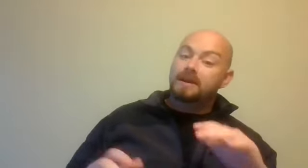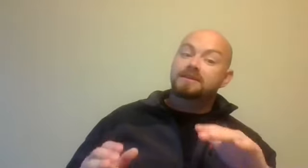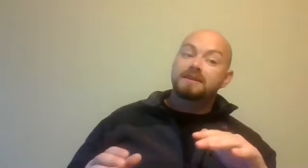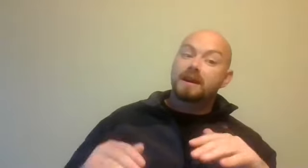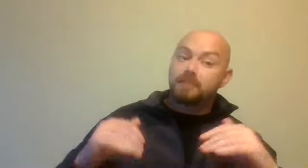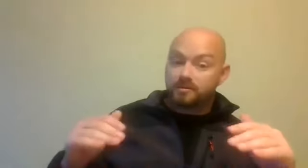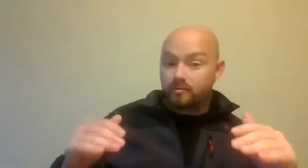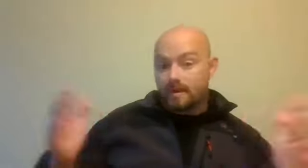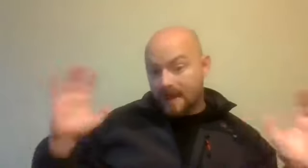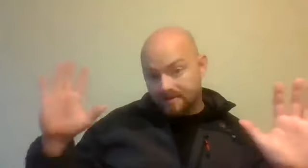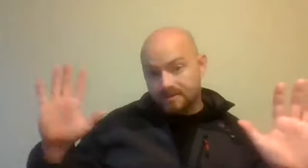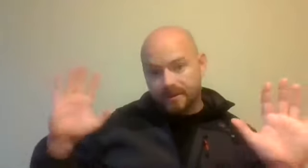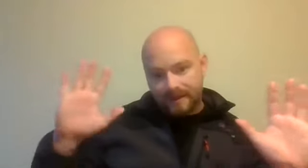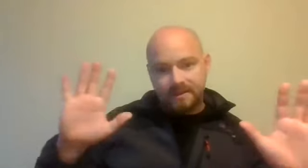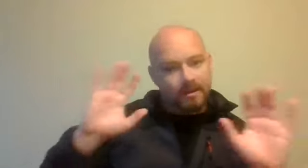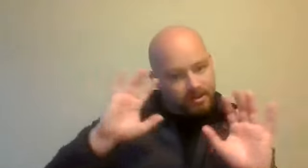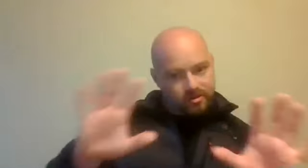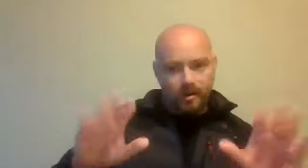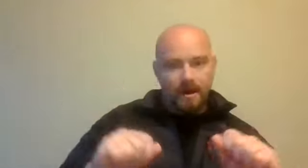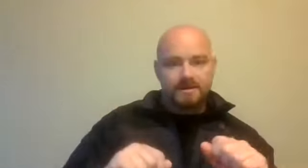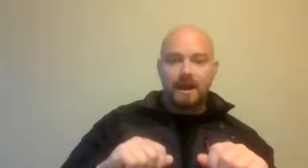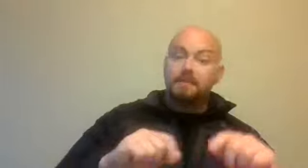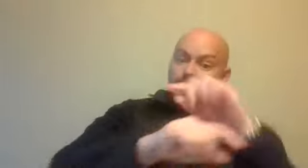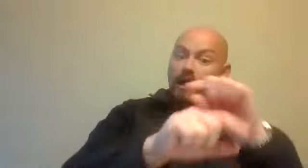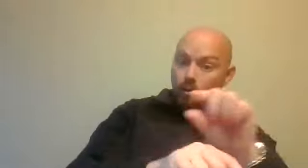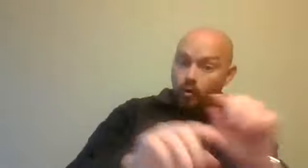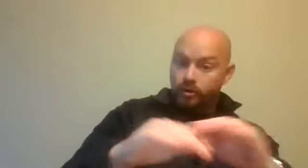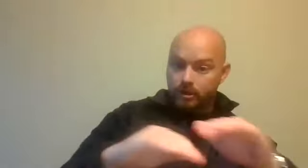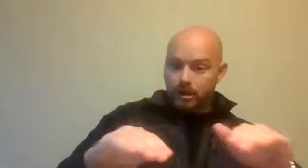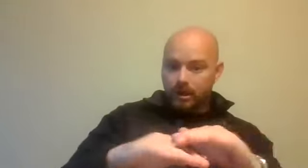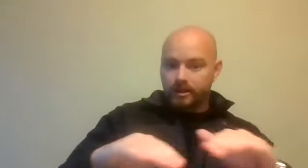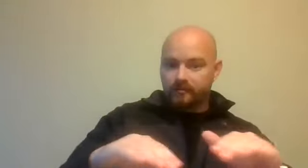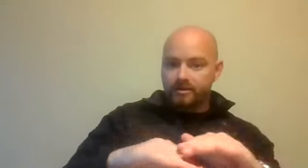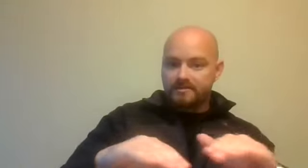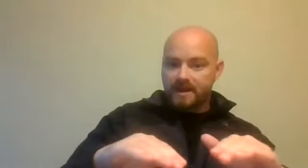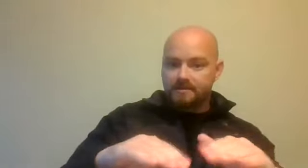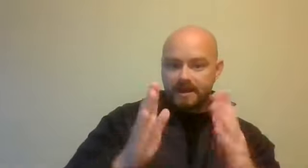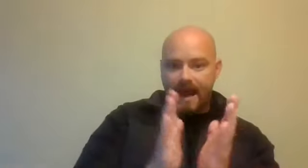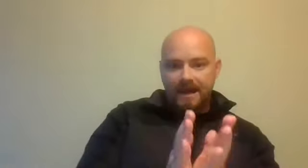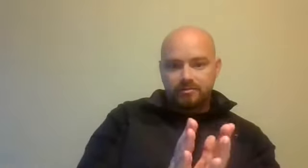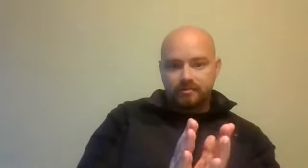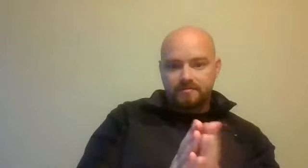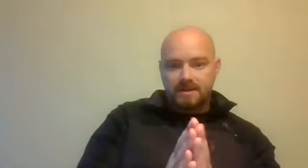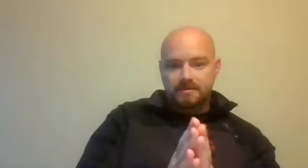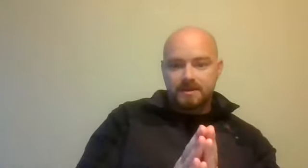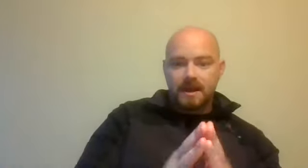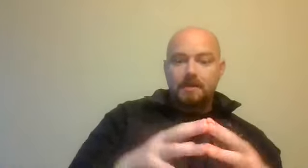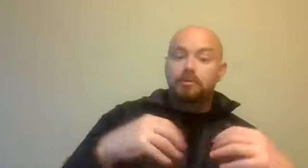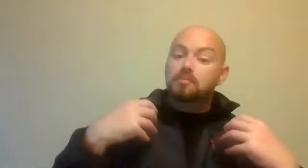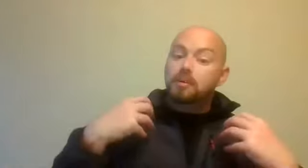Now that's not to say people should wear masks. Absolutely, if that's the guidelines, you should wear masks. But they are one line of risk management and actual risk management. But the